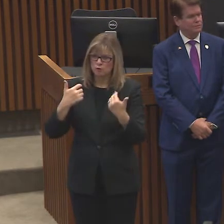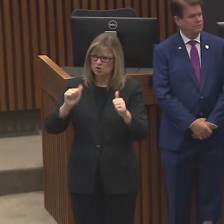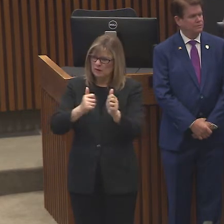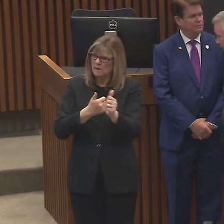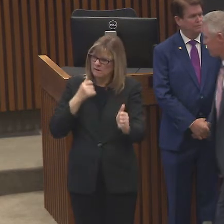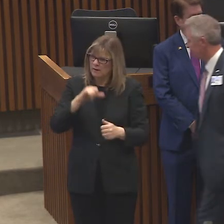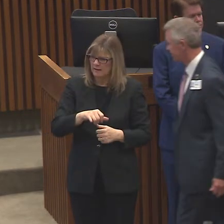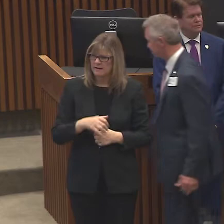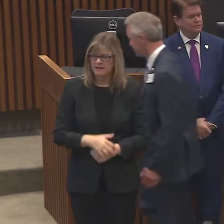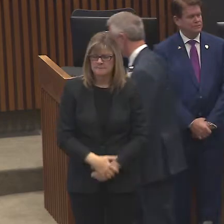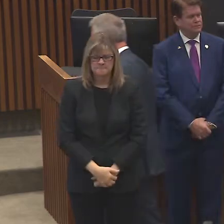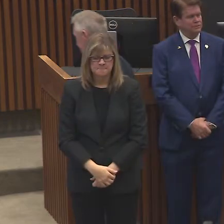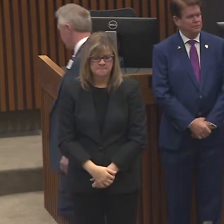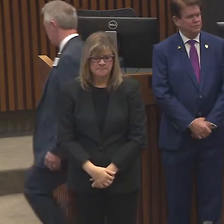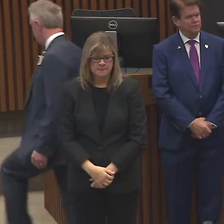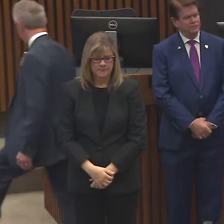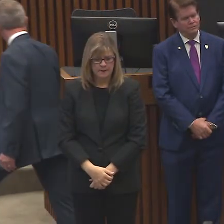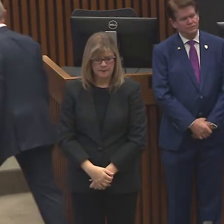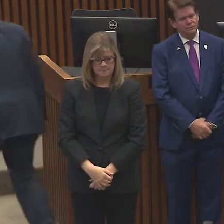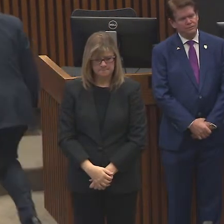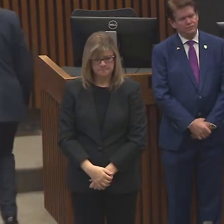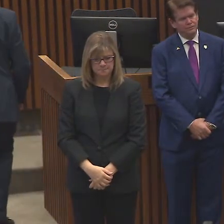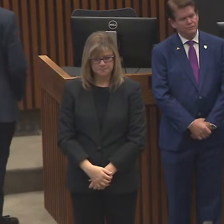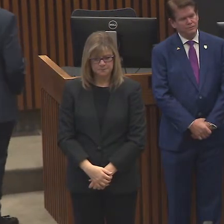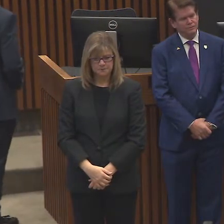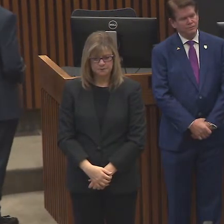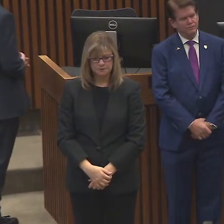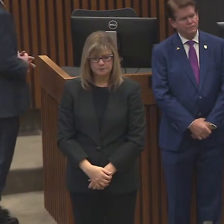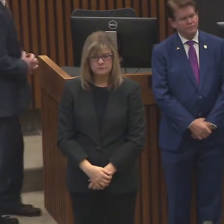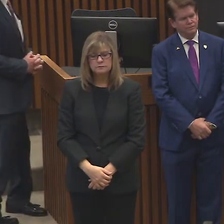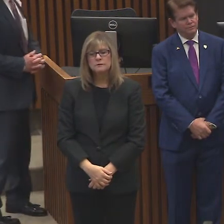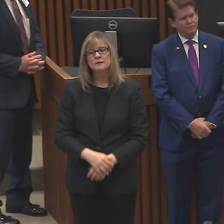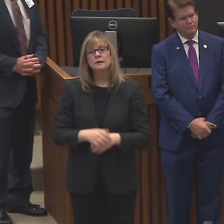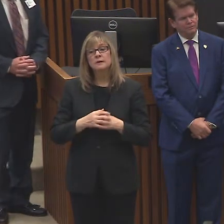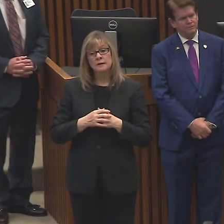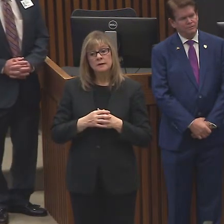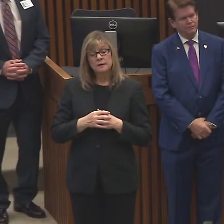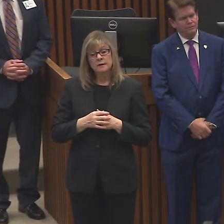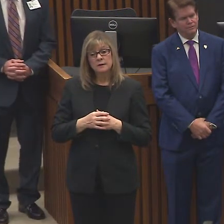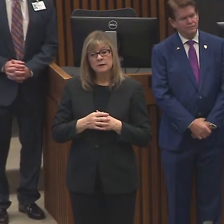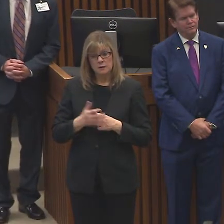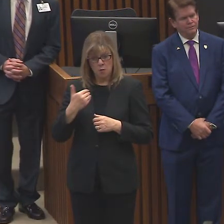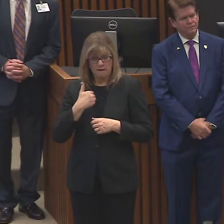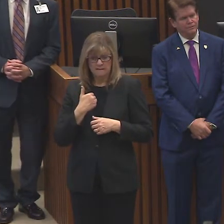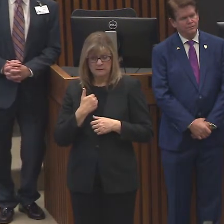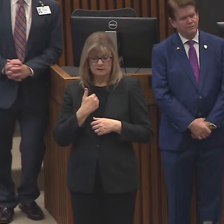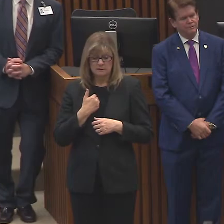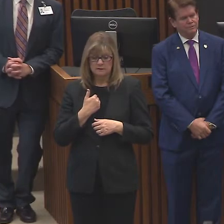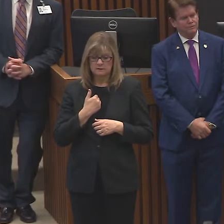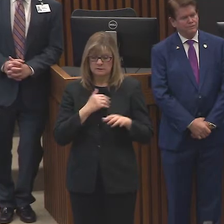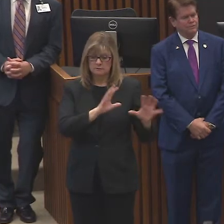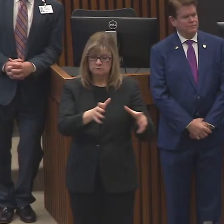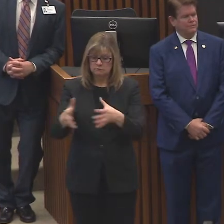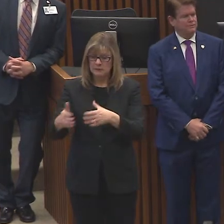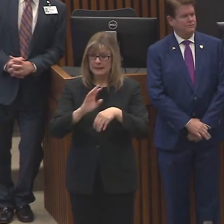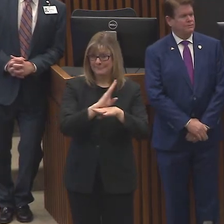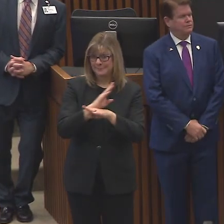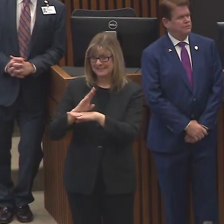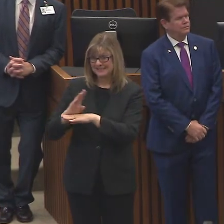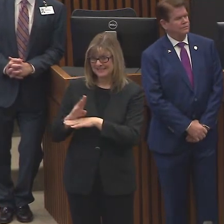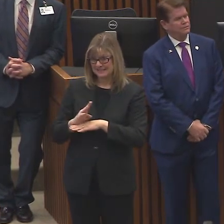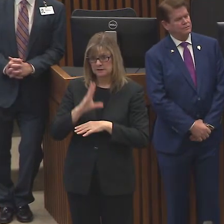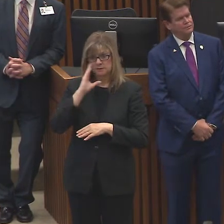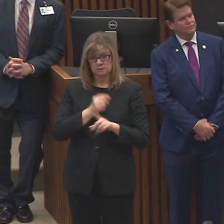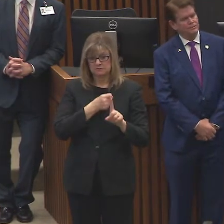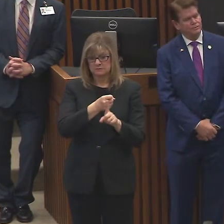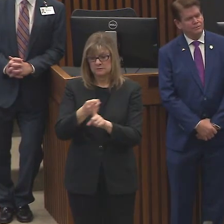Um, we've had several, um, businesses who are impacted by this, who are not going to be operating